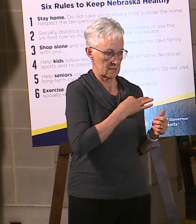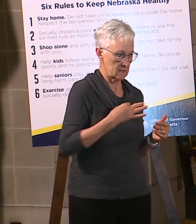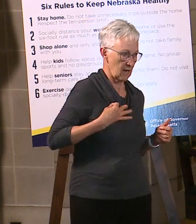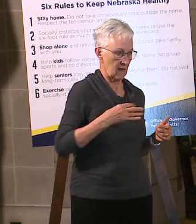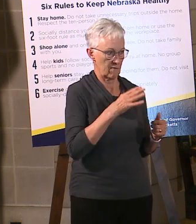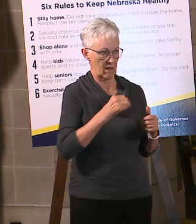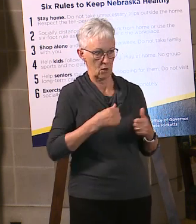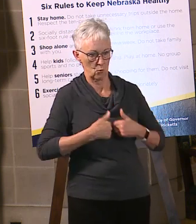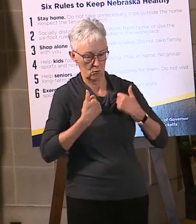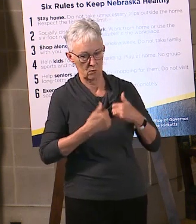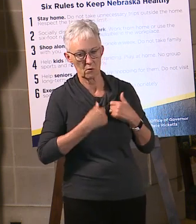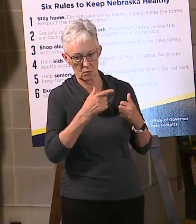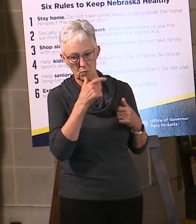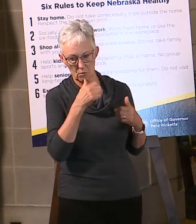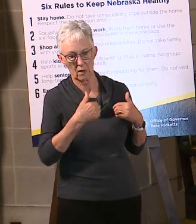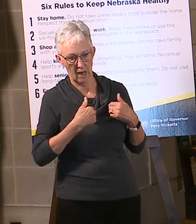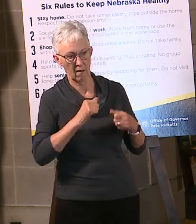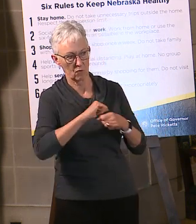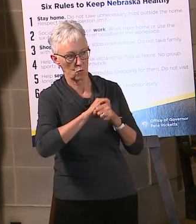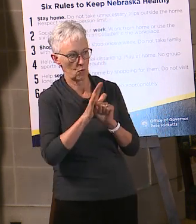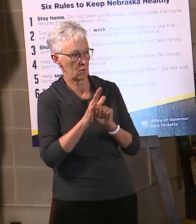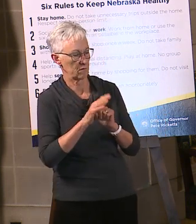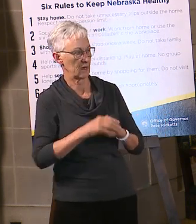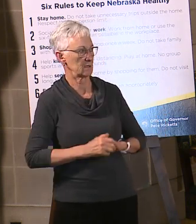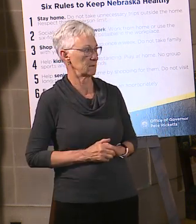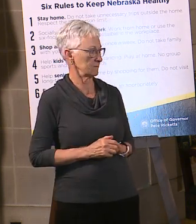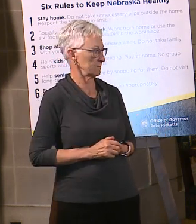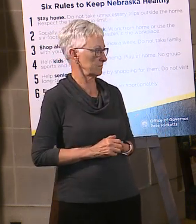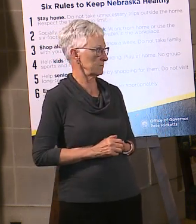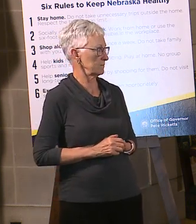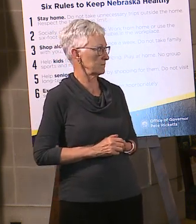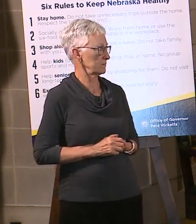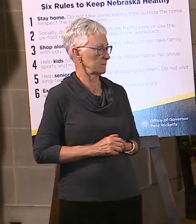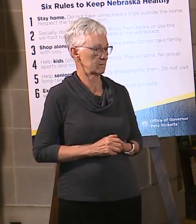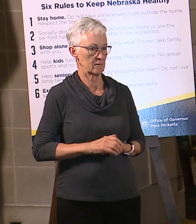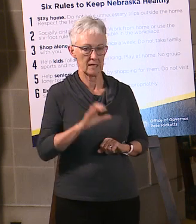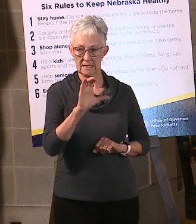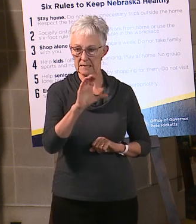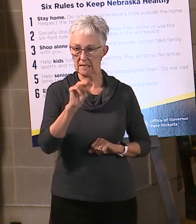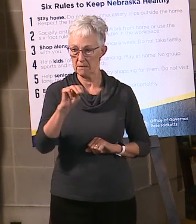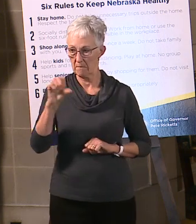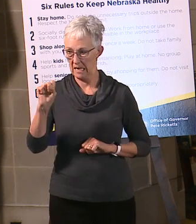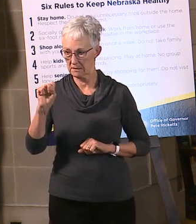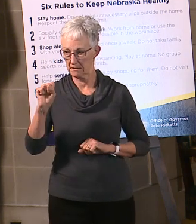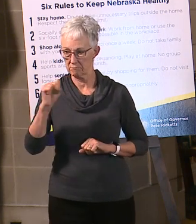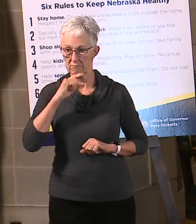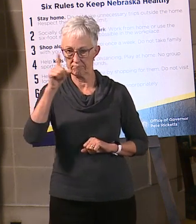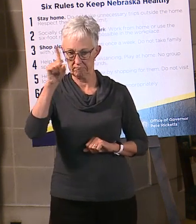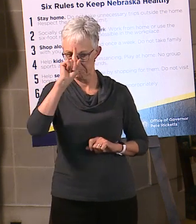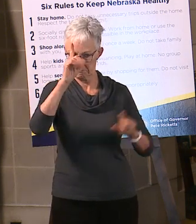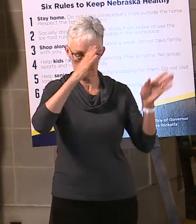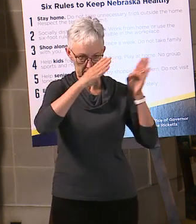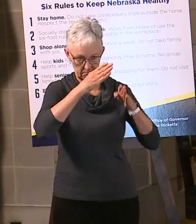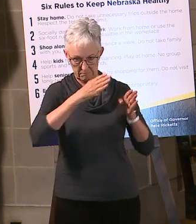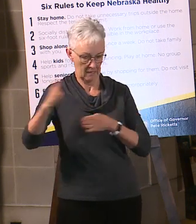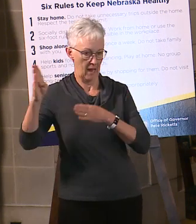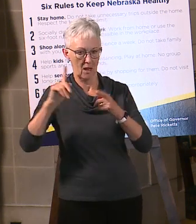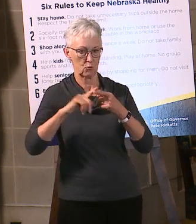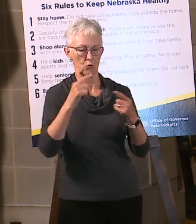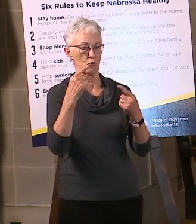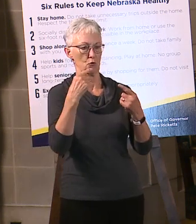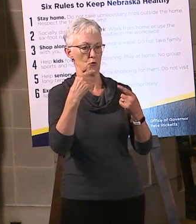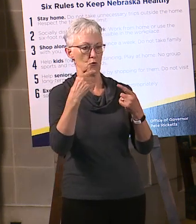The CMS yesterday said they'll be releasing coronavirus case information for each certified facility in an online nursing home